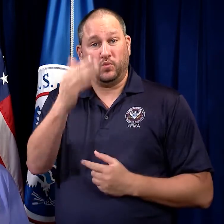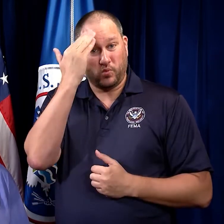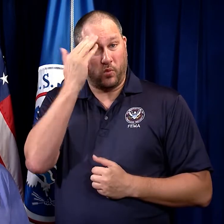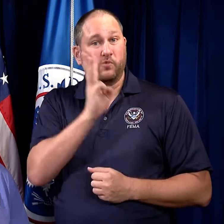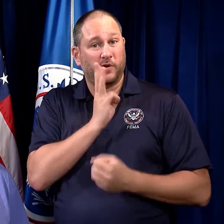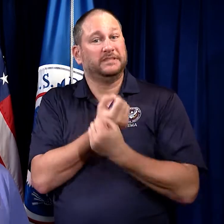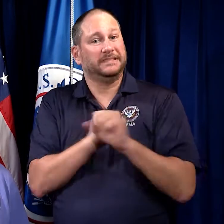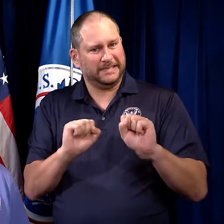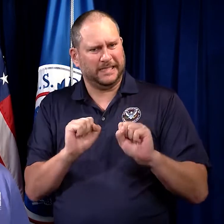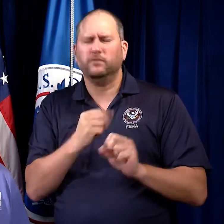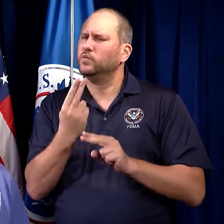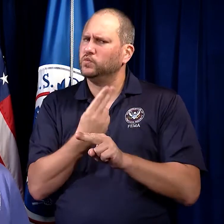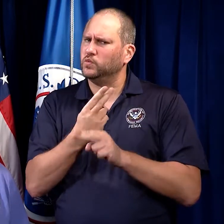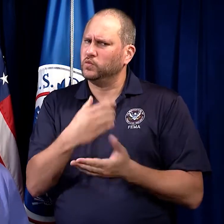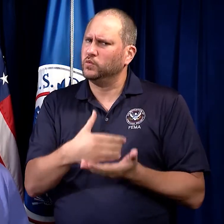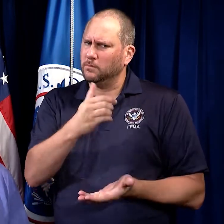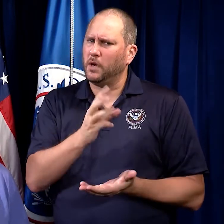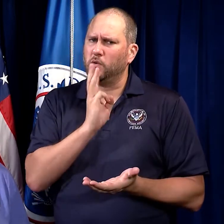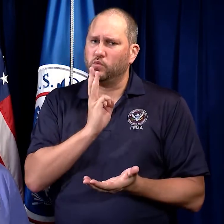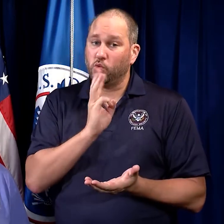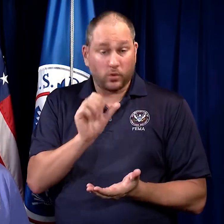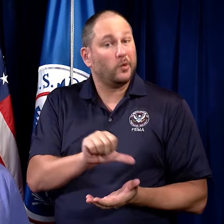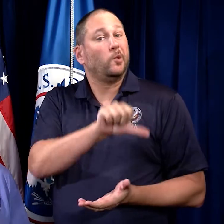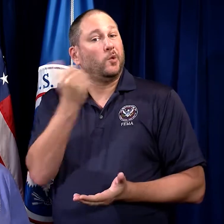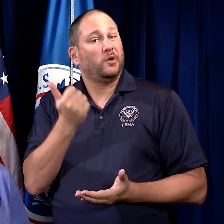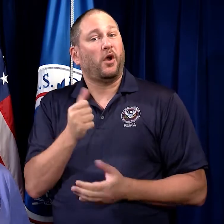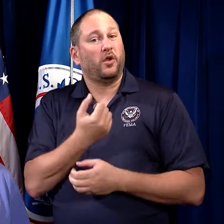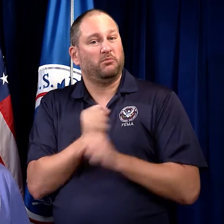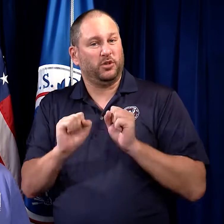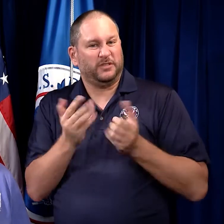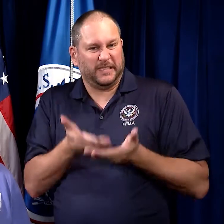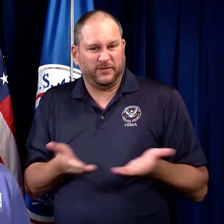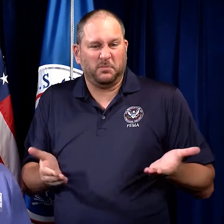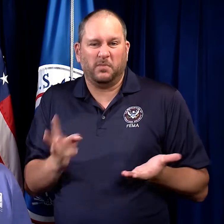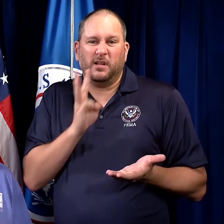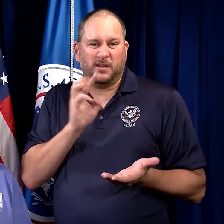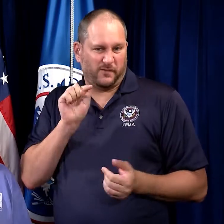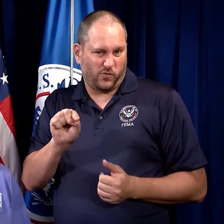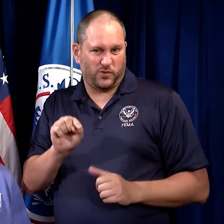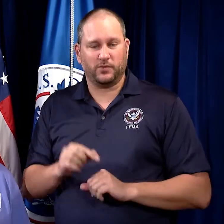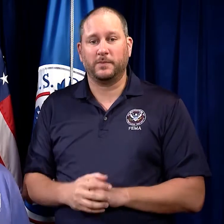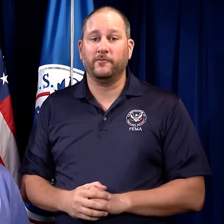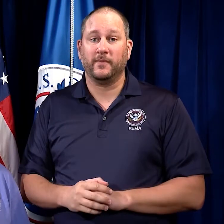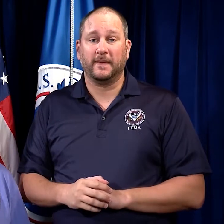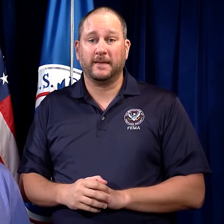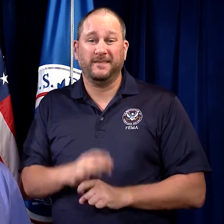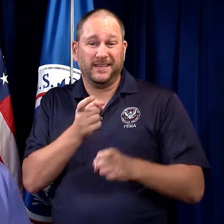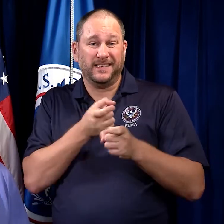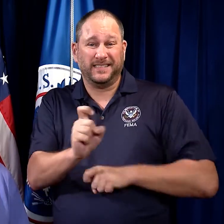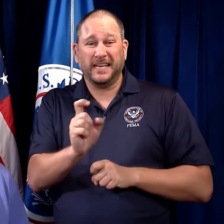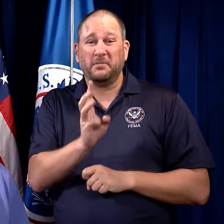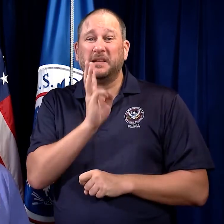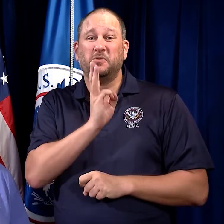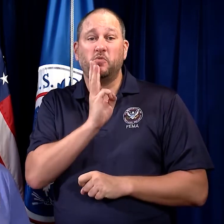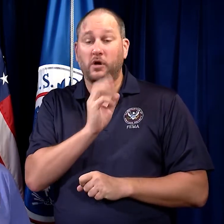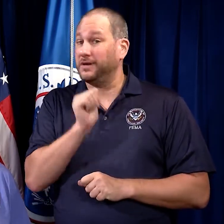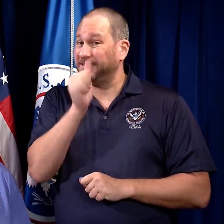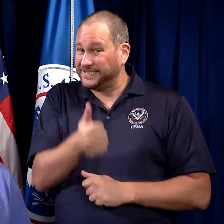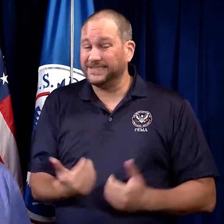know the water is safe, use bottled water or some other safe supply of water. Contaminated water that does